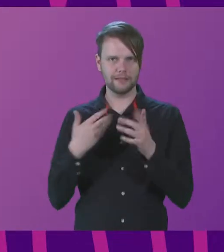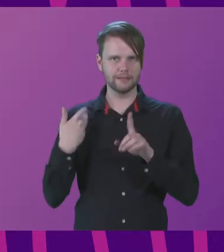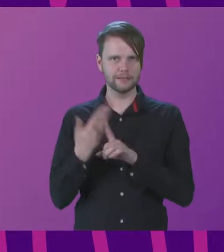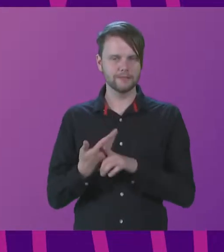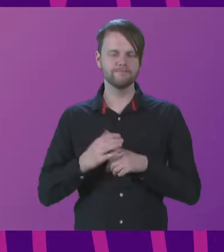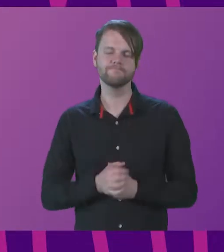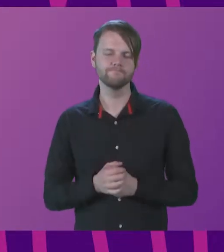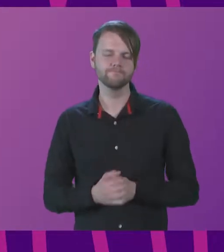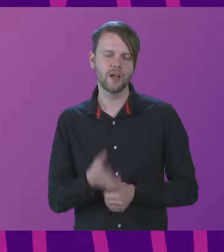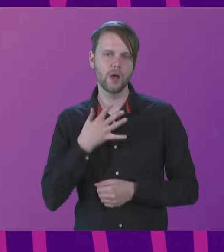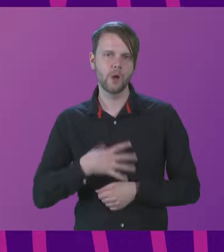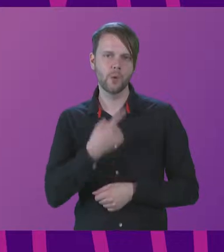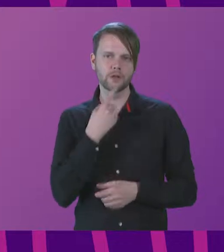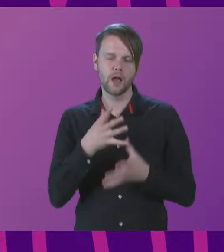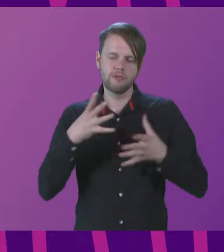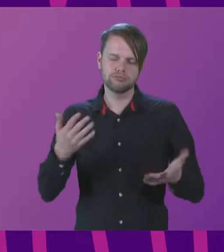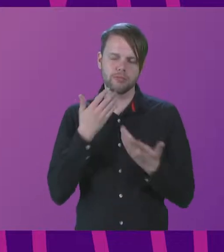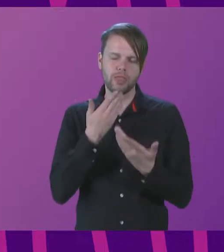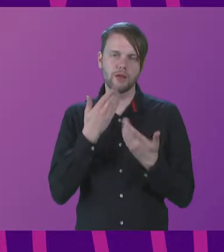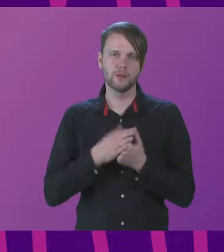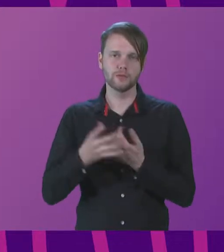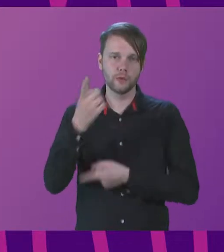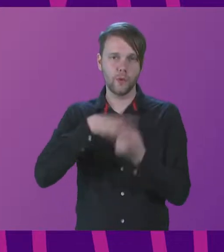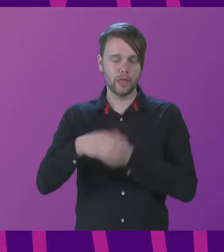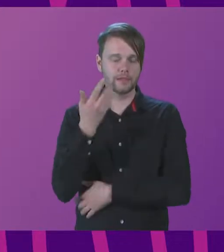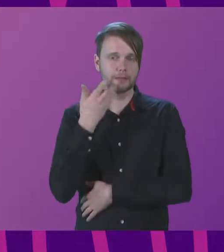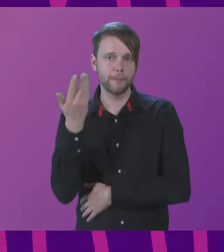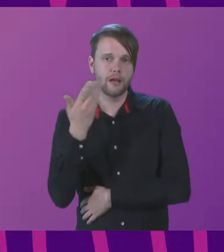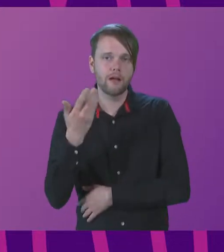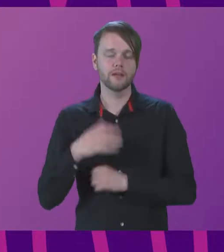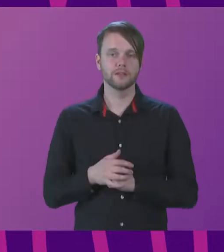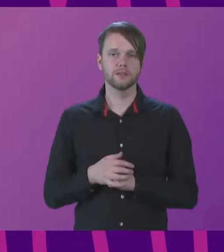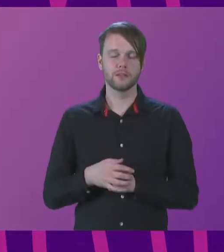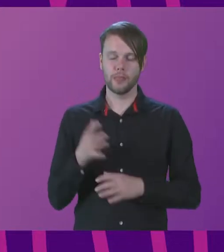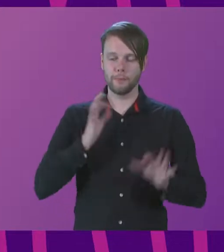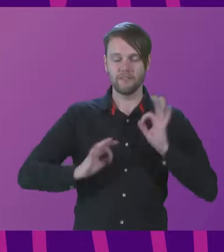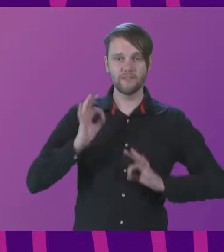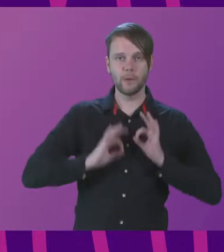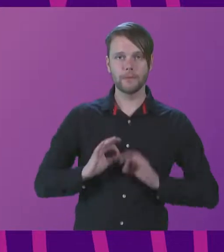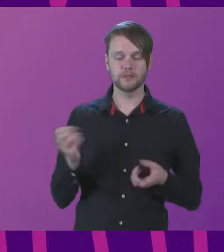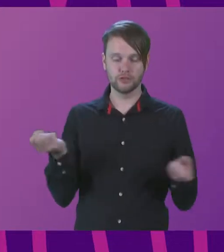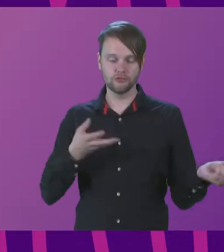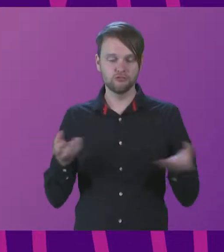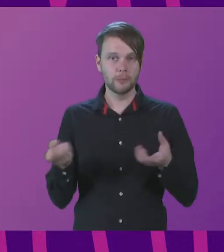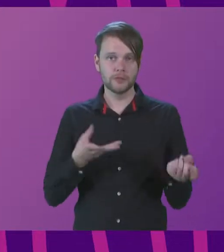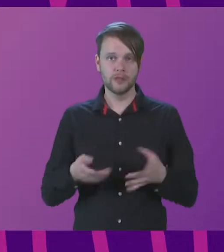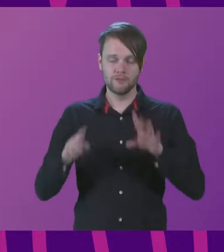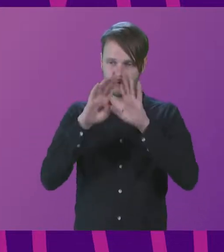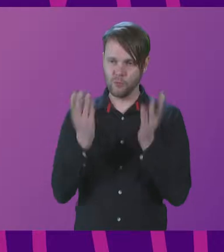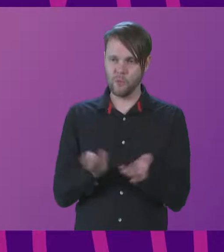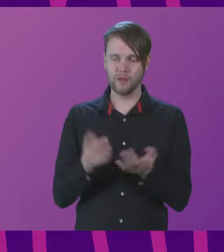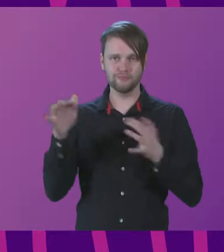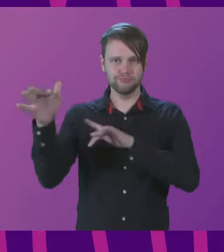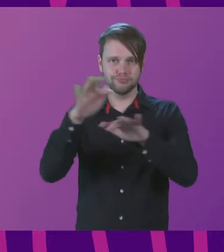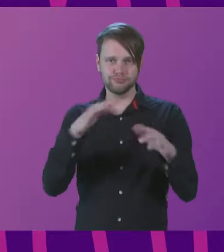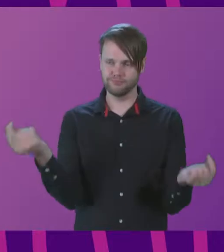I'd like to extend a massive thank you to all of the speakers, to all of the performers, the contributors from around the world, who